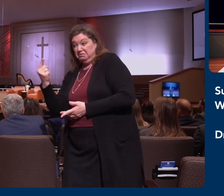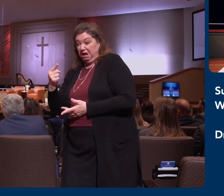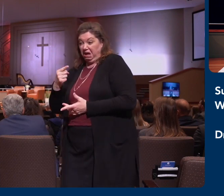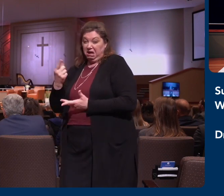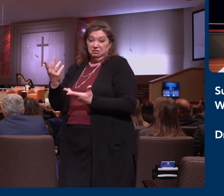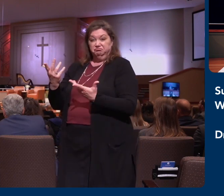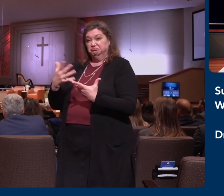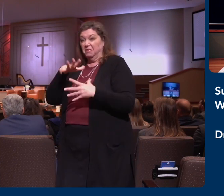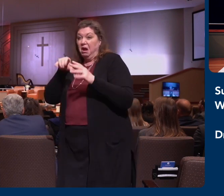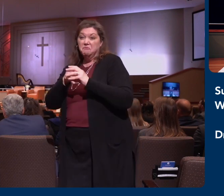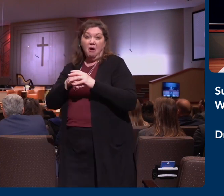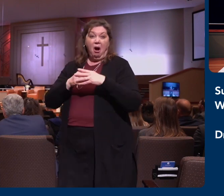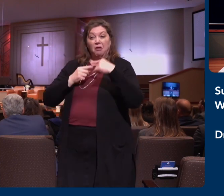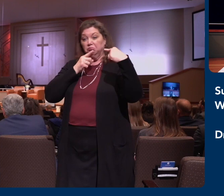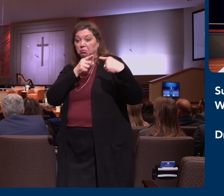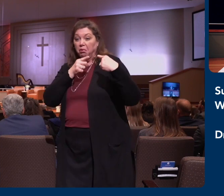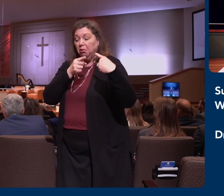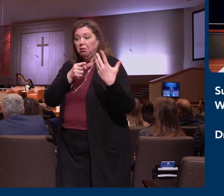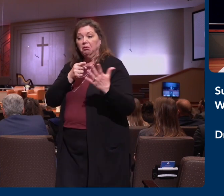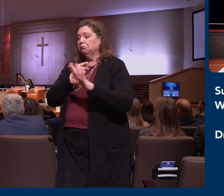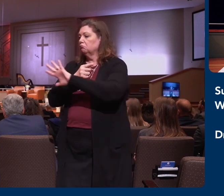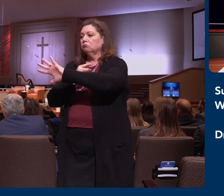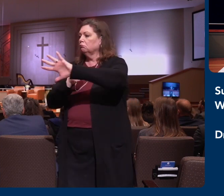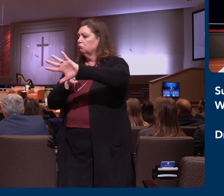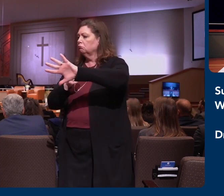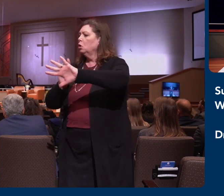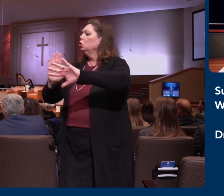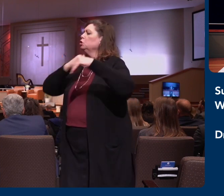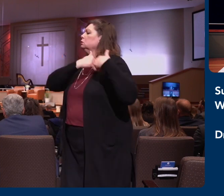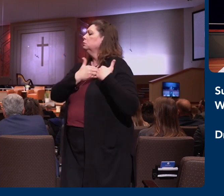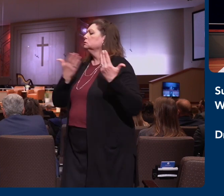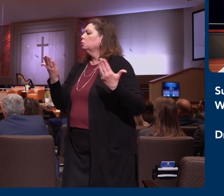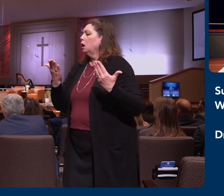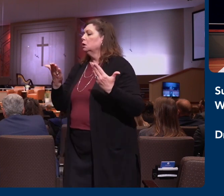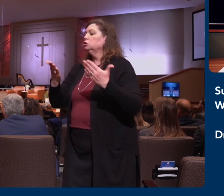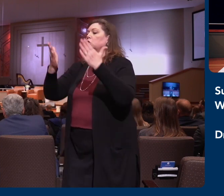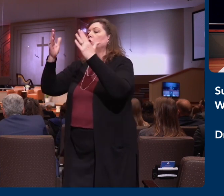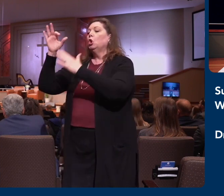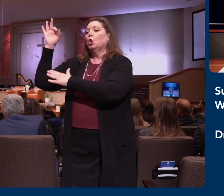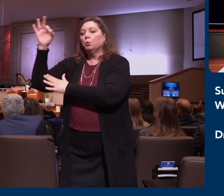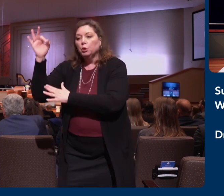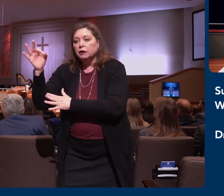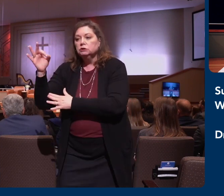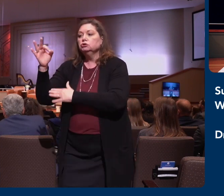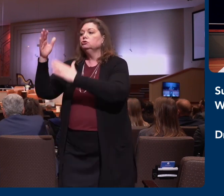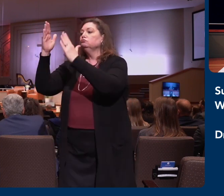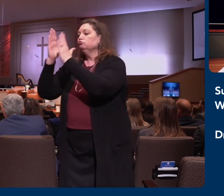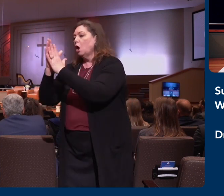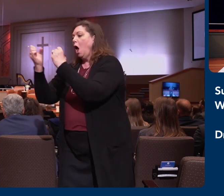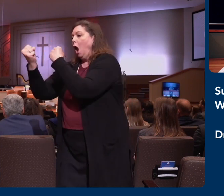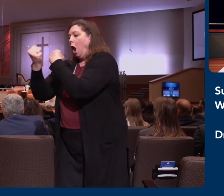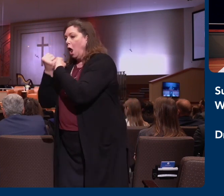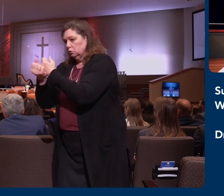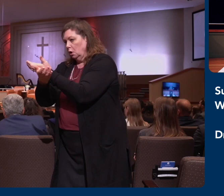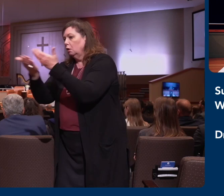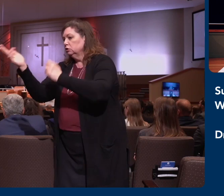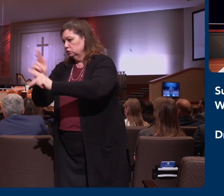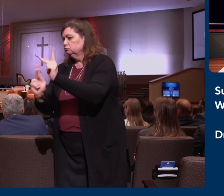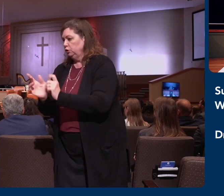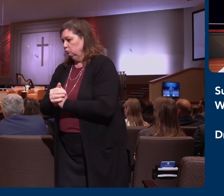responsibility is to preach, pray for them, and love them. And tonight, as you get